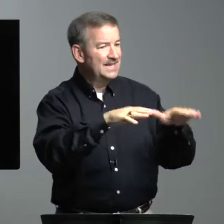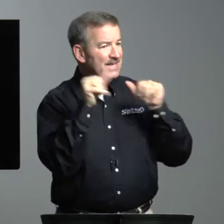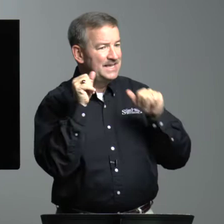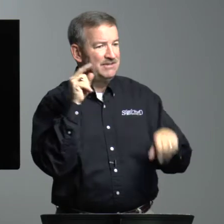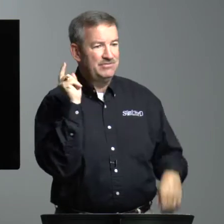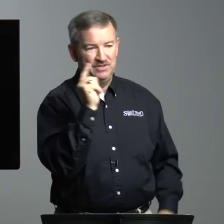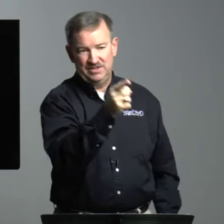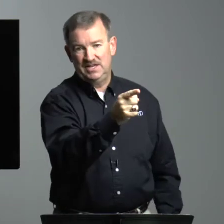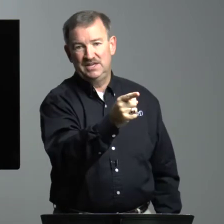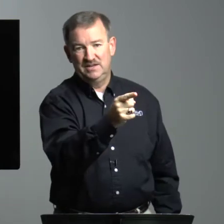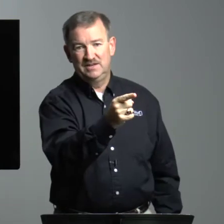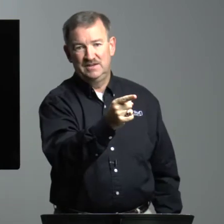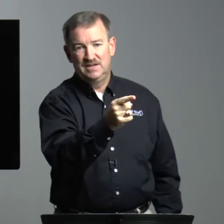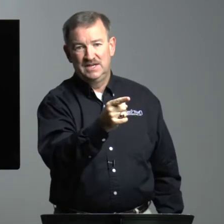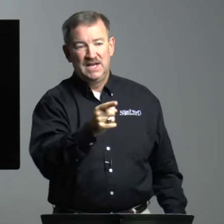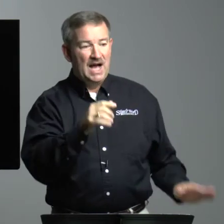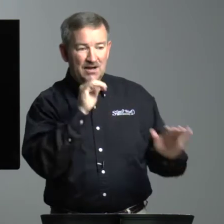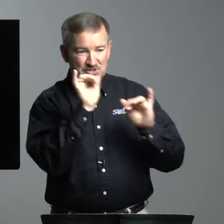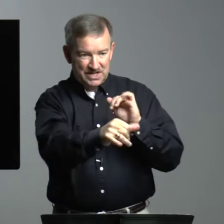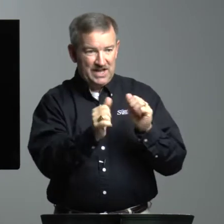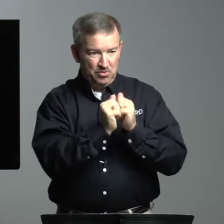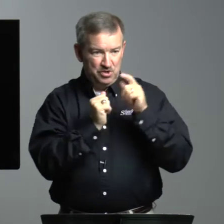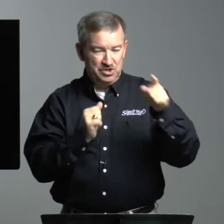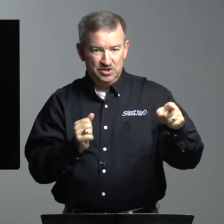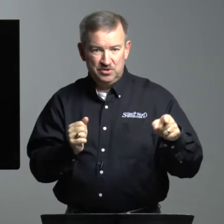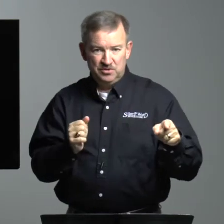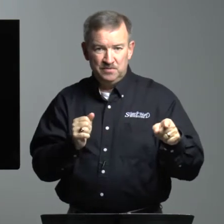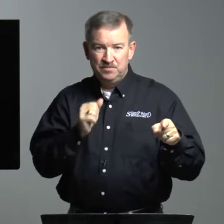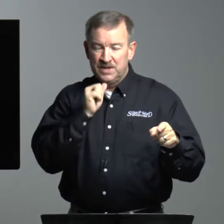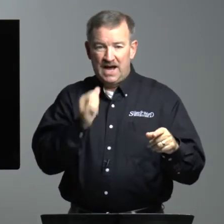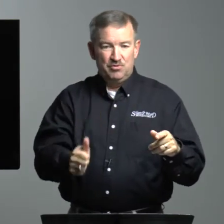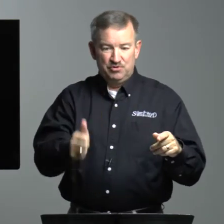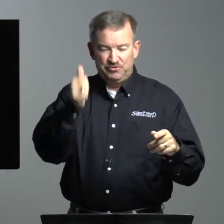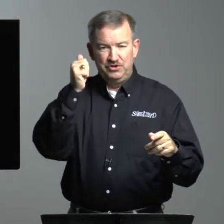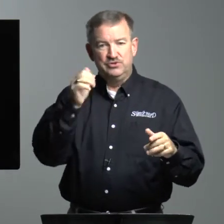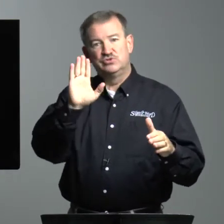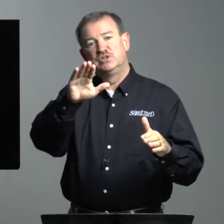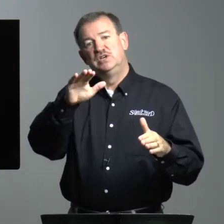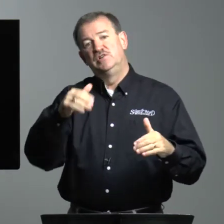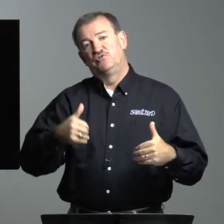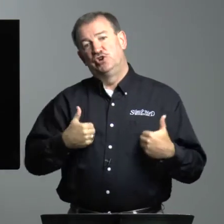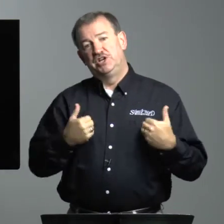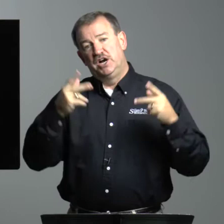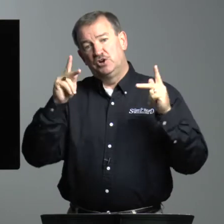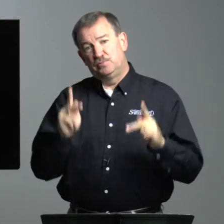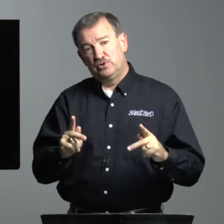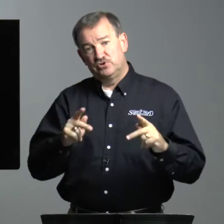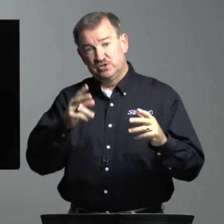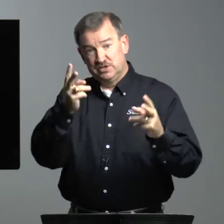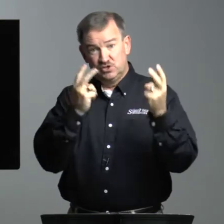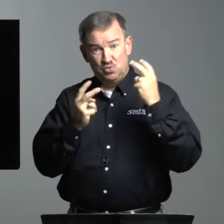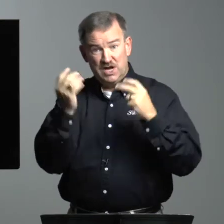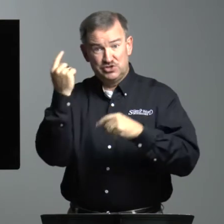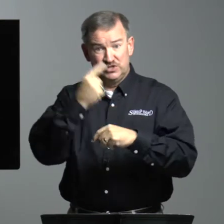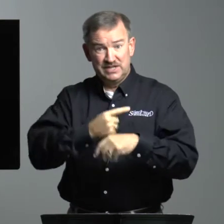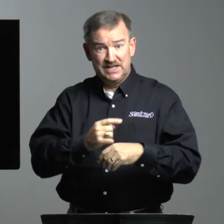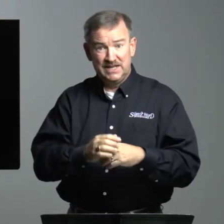leave thee. I'm staying with you. I refuse. For a younger person that's watching today,